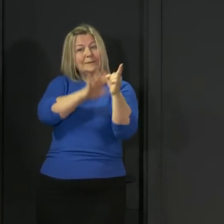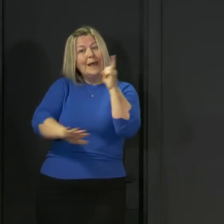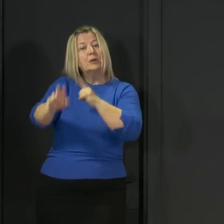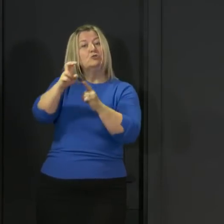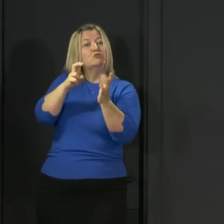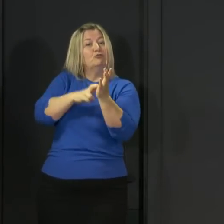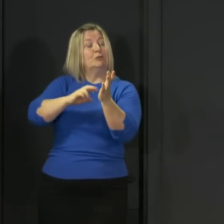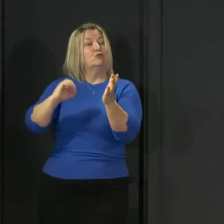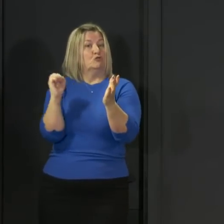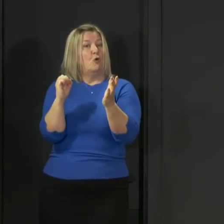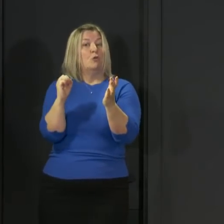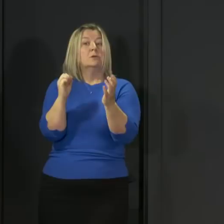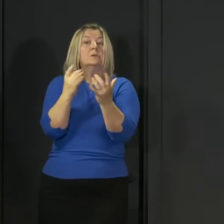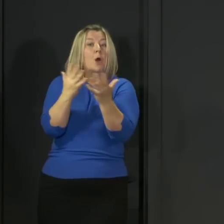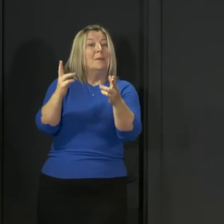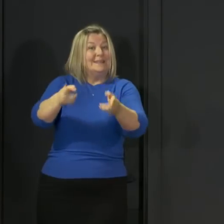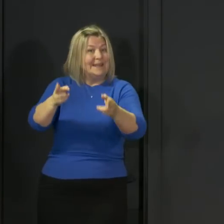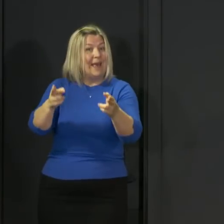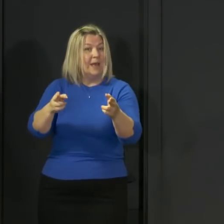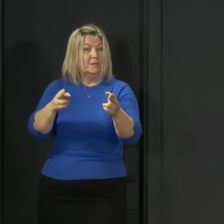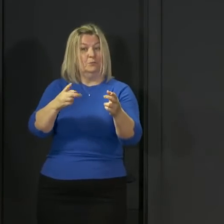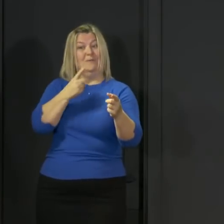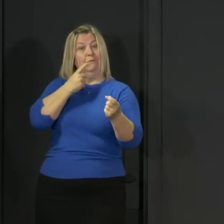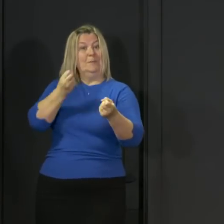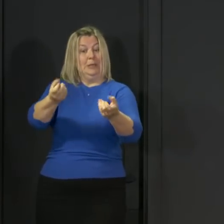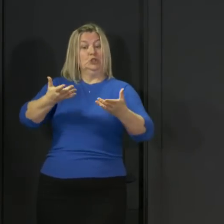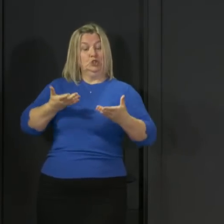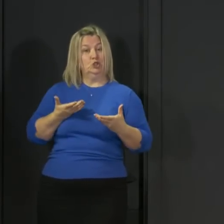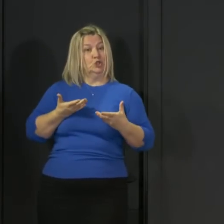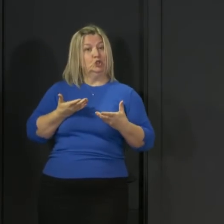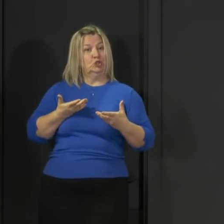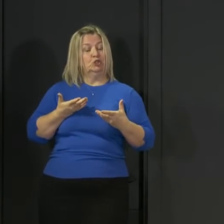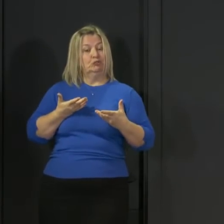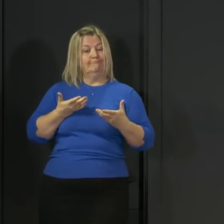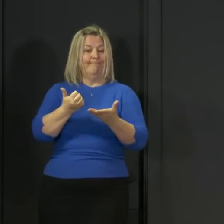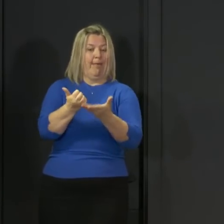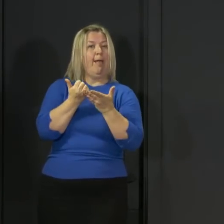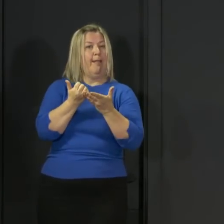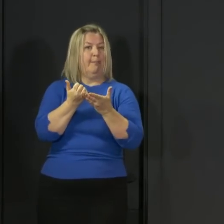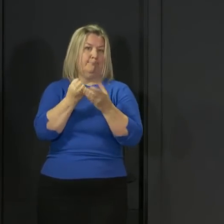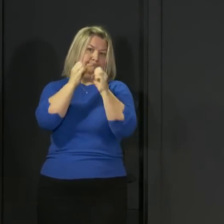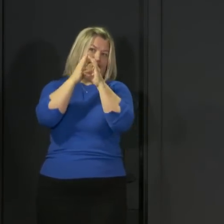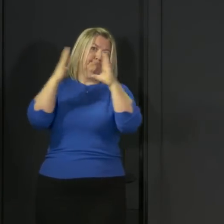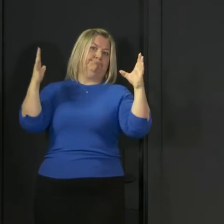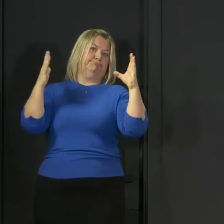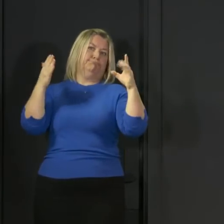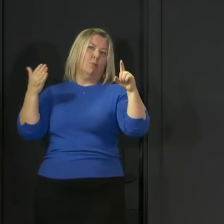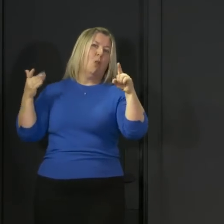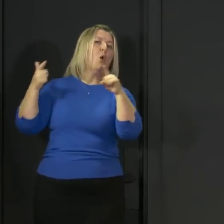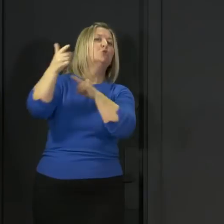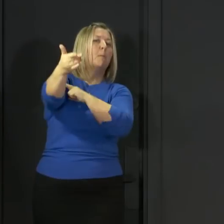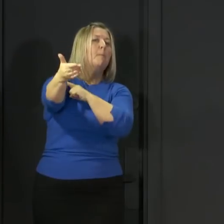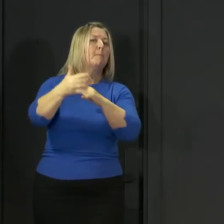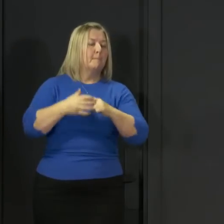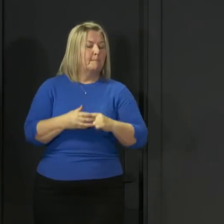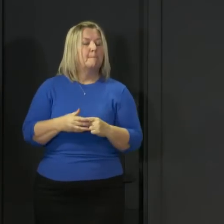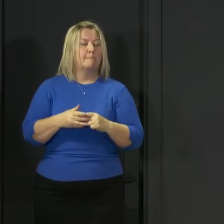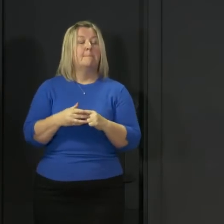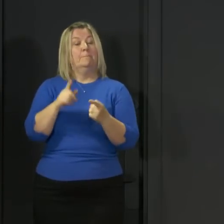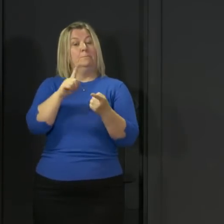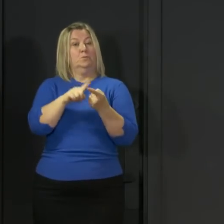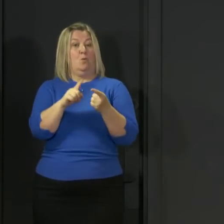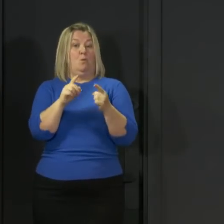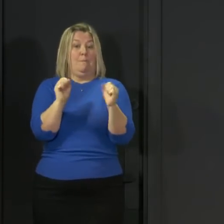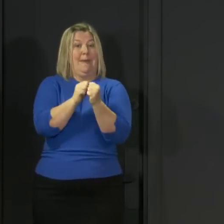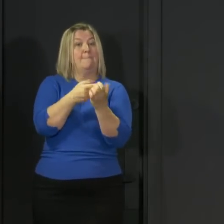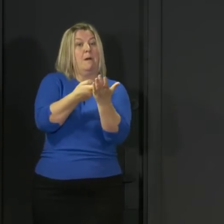number of deaths from COVID. The route map we publish on Thursday will give a more detailed indication of the order in which